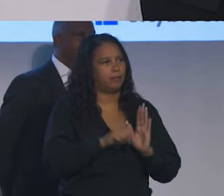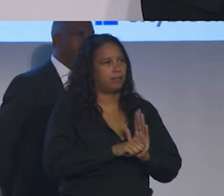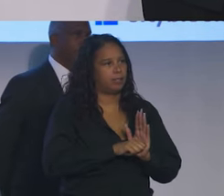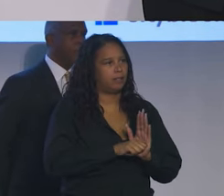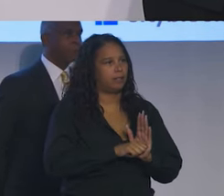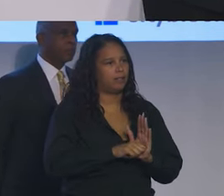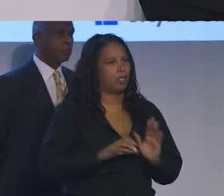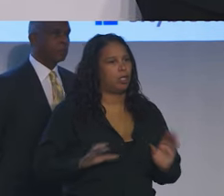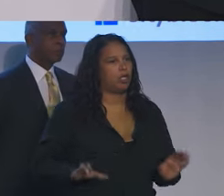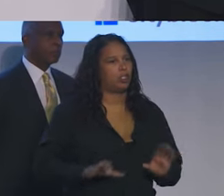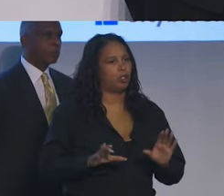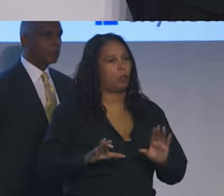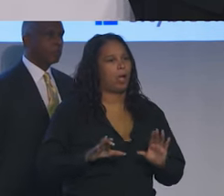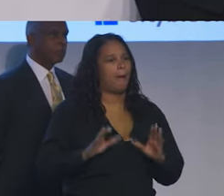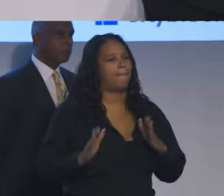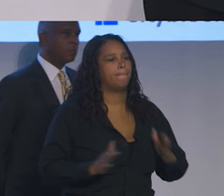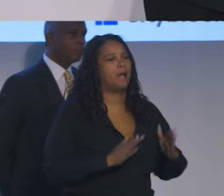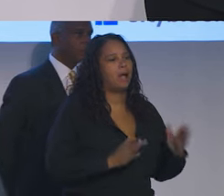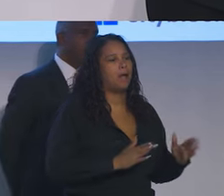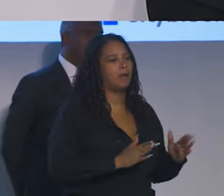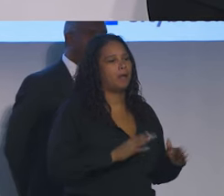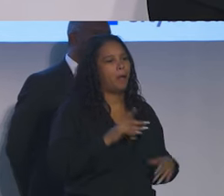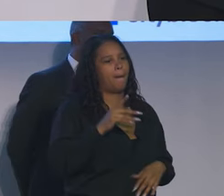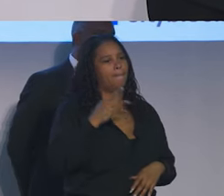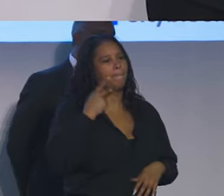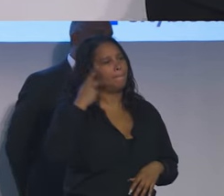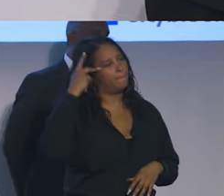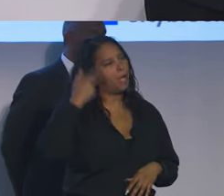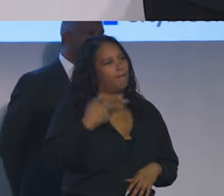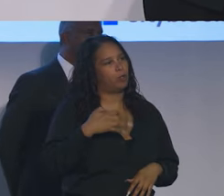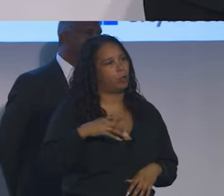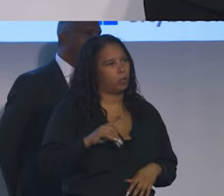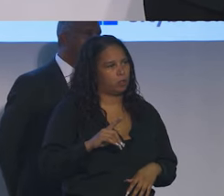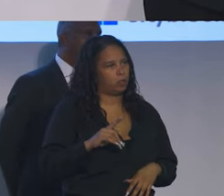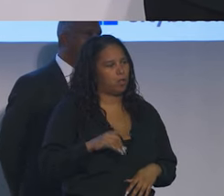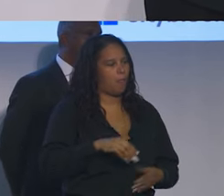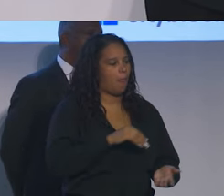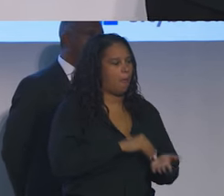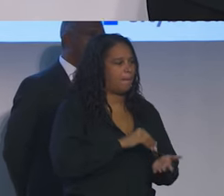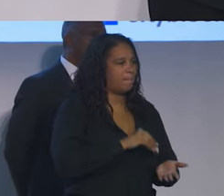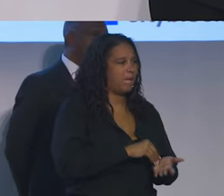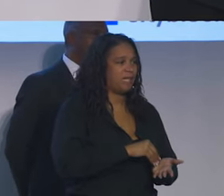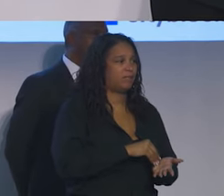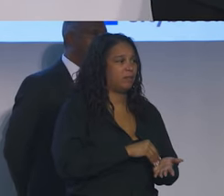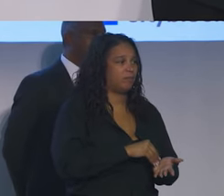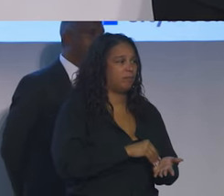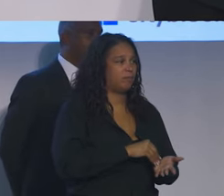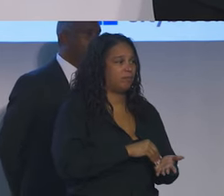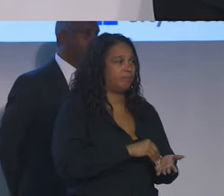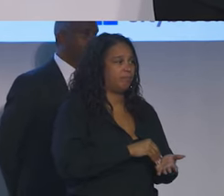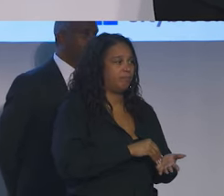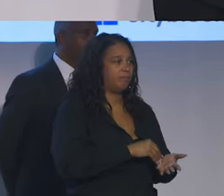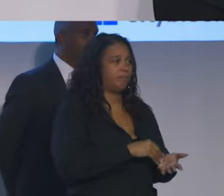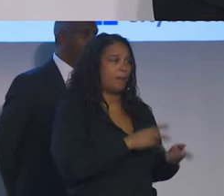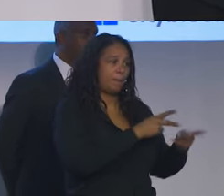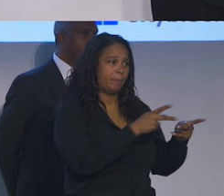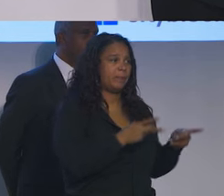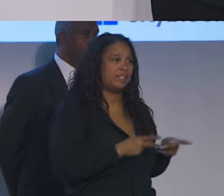Planned Parenthood and the ACLU. The medical profession is terrified of political